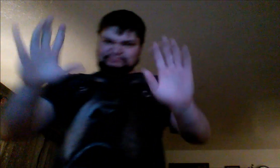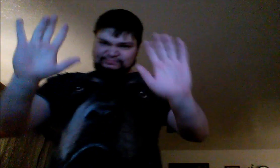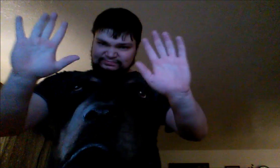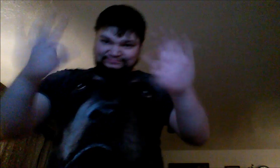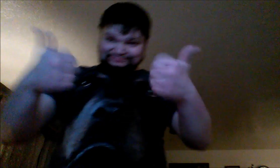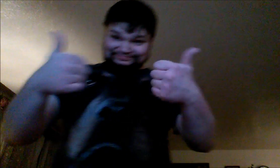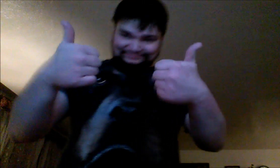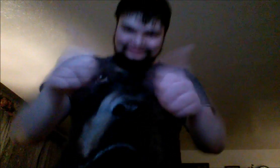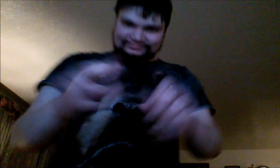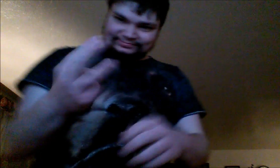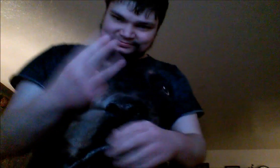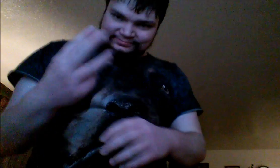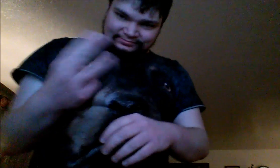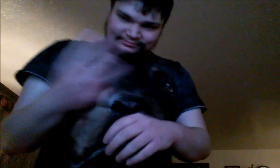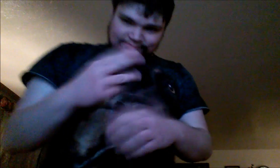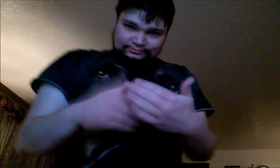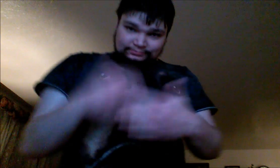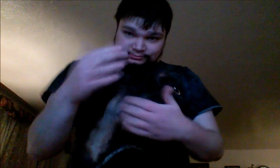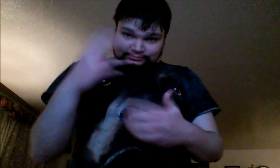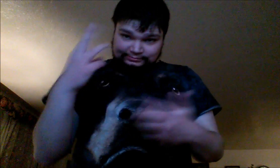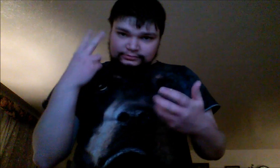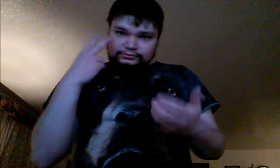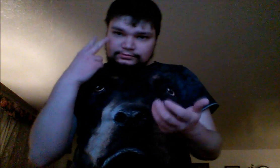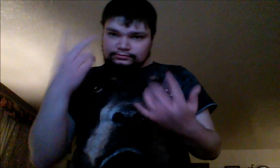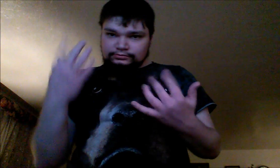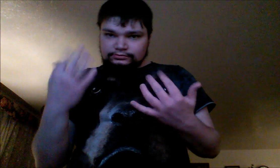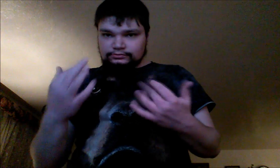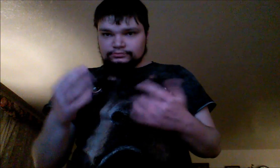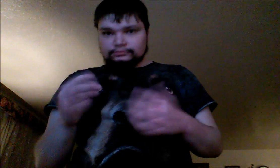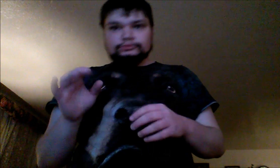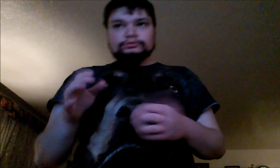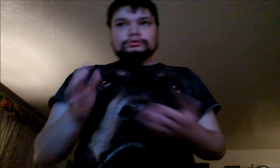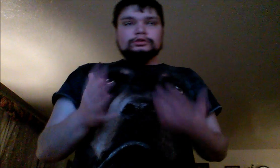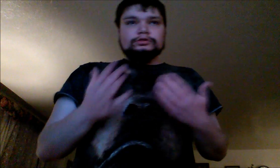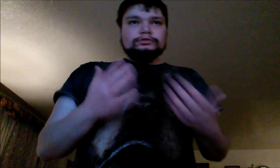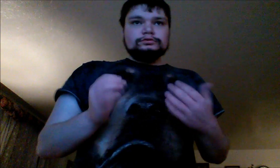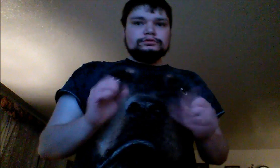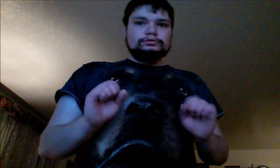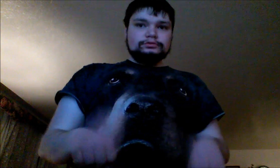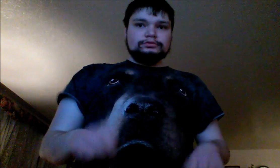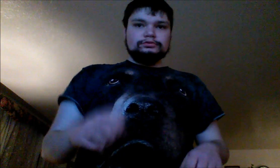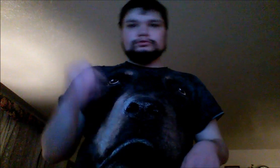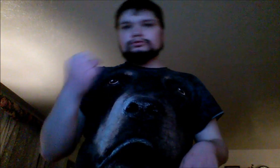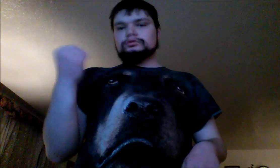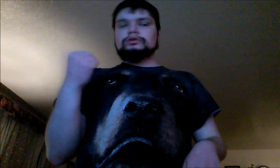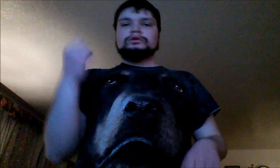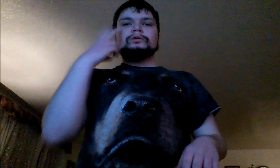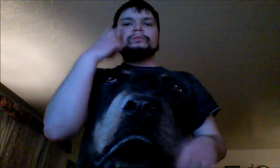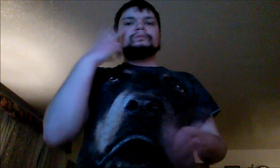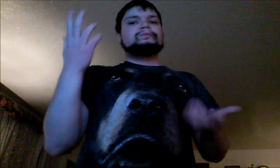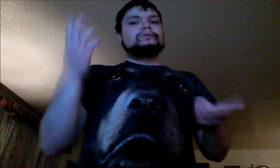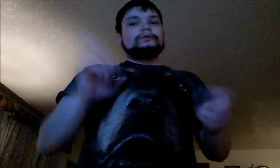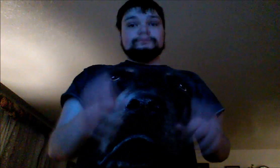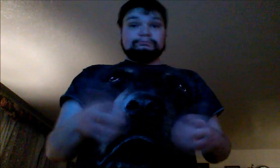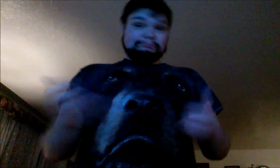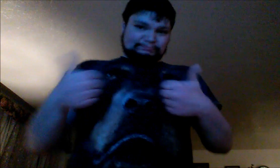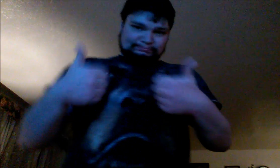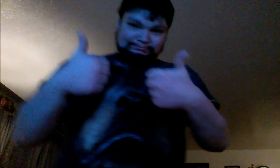removal. It removes hard skin thoroughly, yet effortlessly, and reveals the silkiest smoothness you can rely on. Because it lasts, and